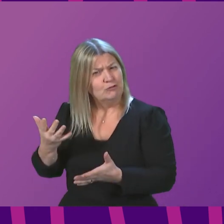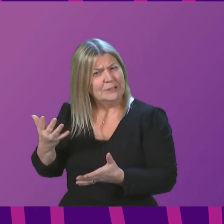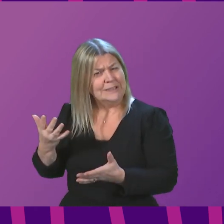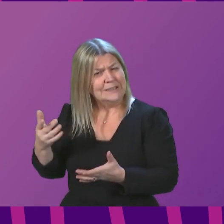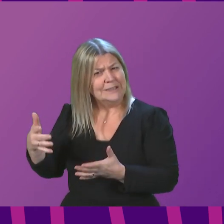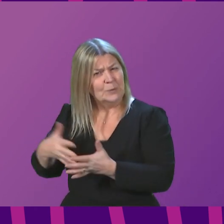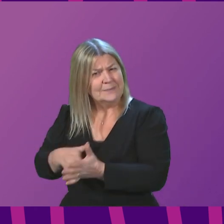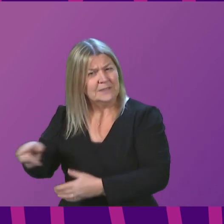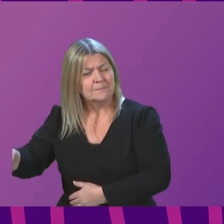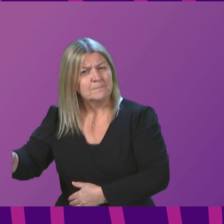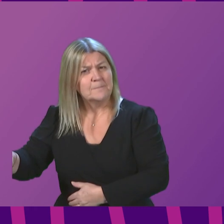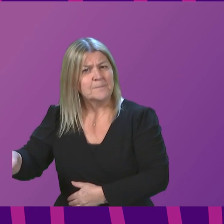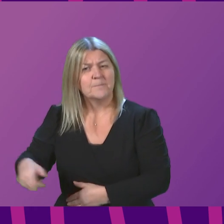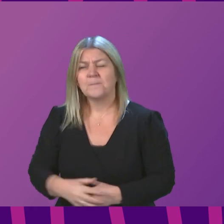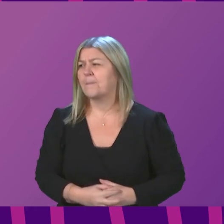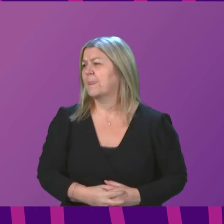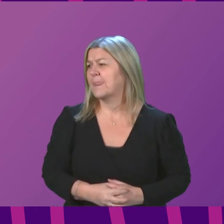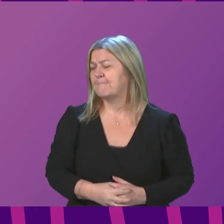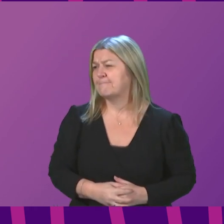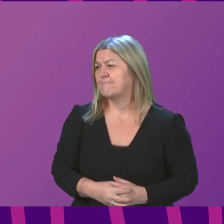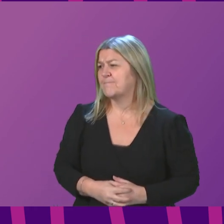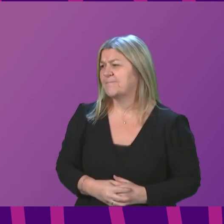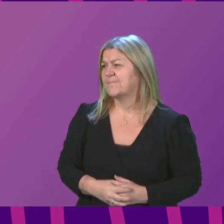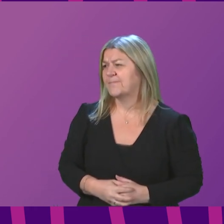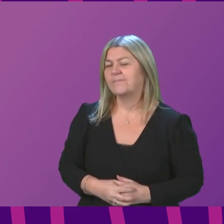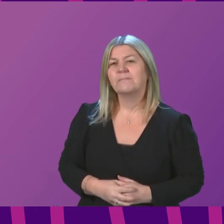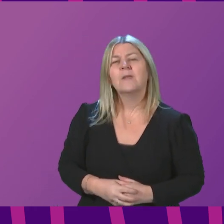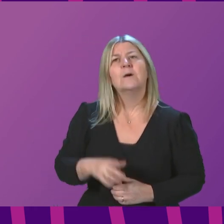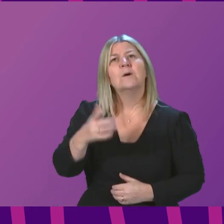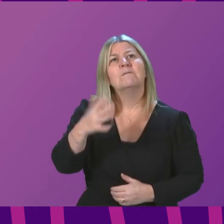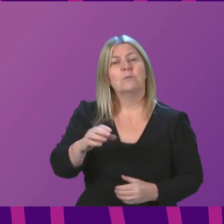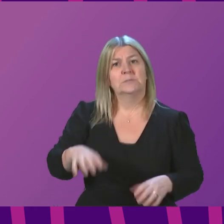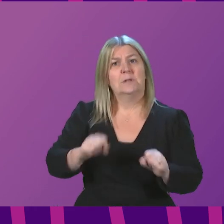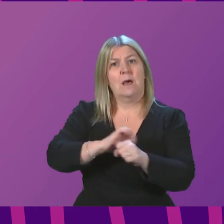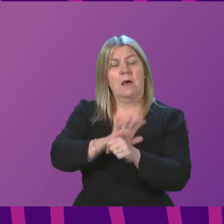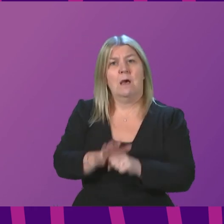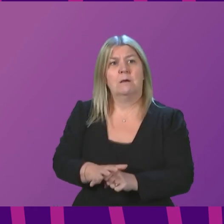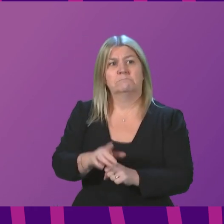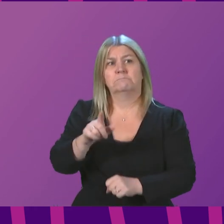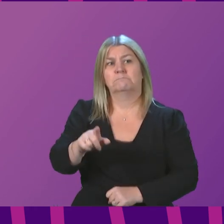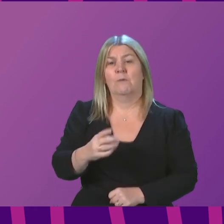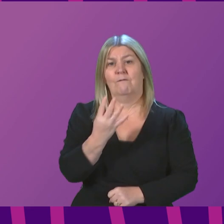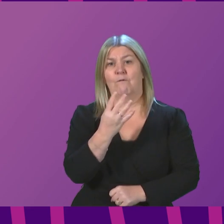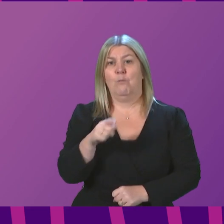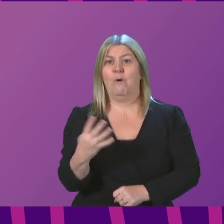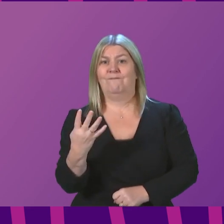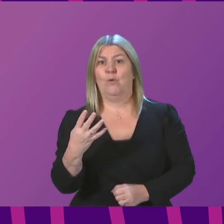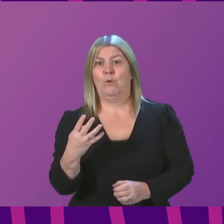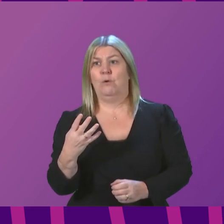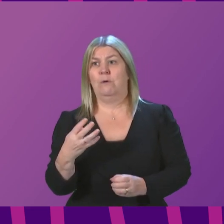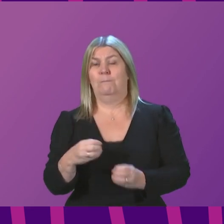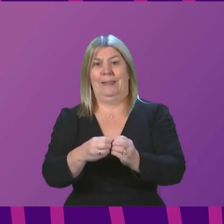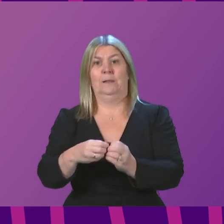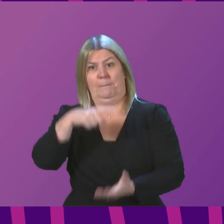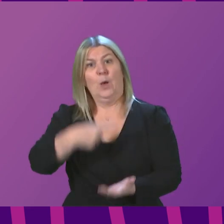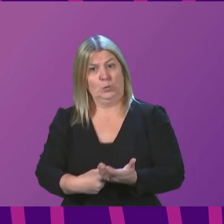Since the start of the pandemic, have provided more than £4.4 billion in support to business businesses up and down the country.